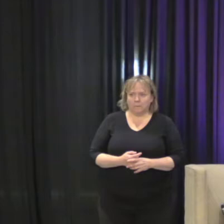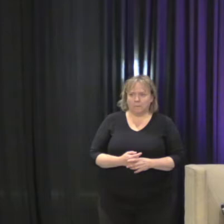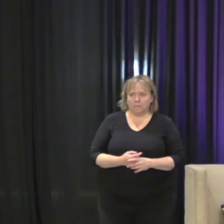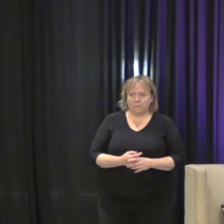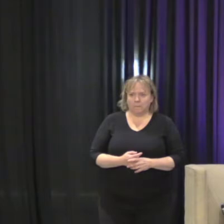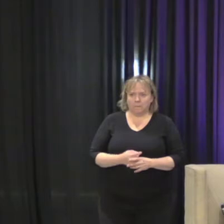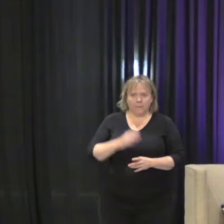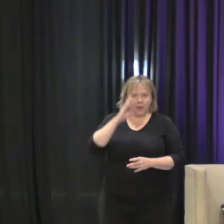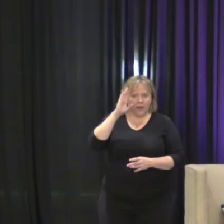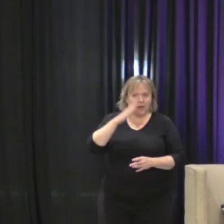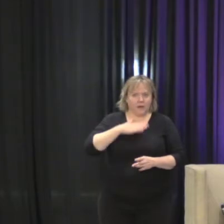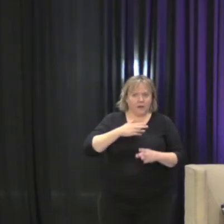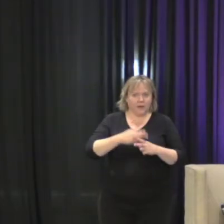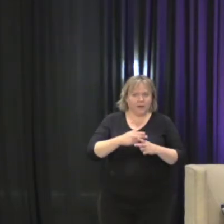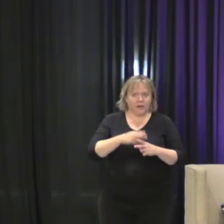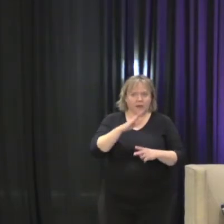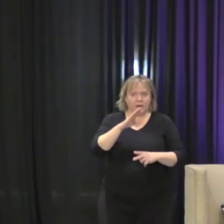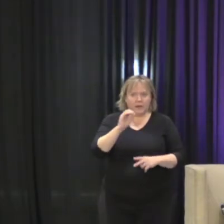Hi, my name's Bo.